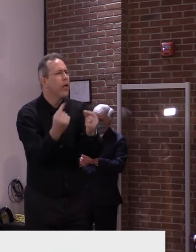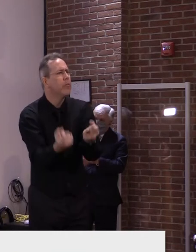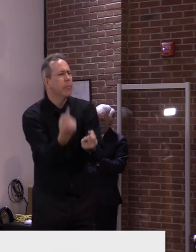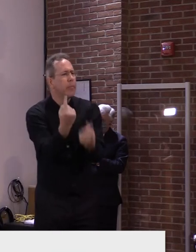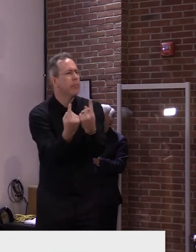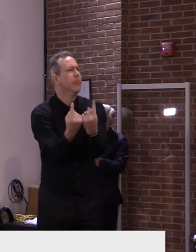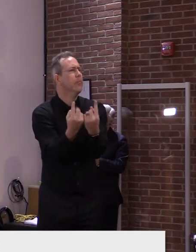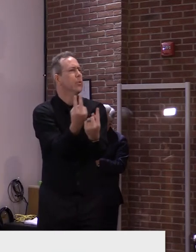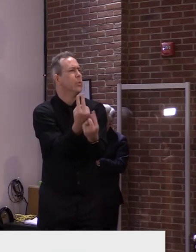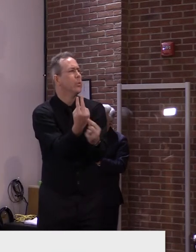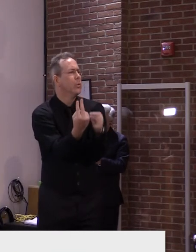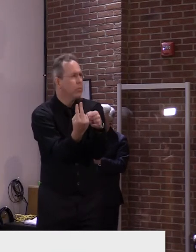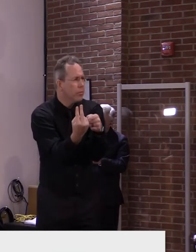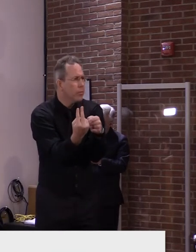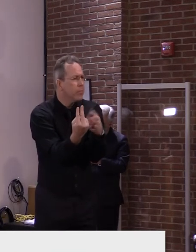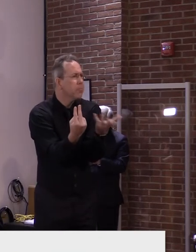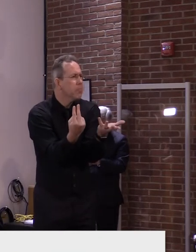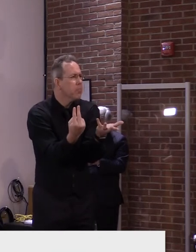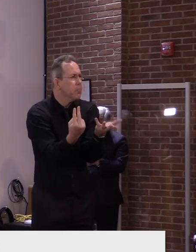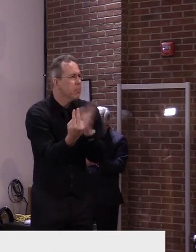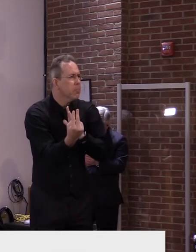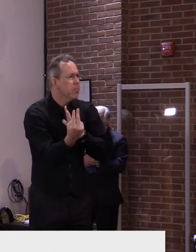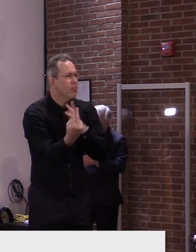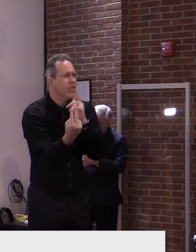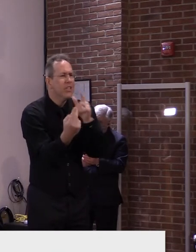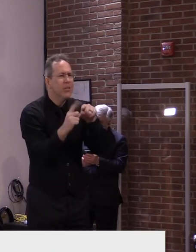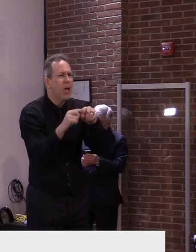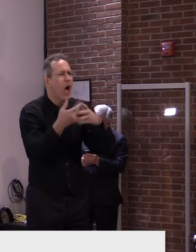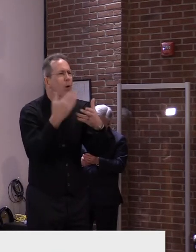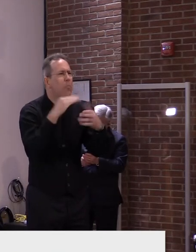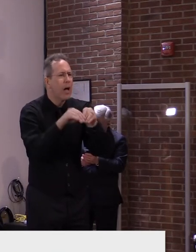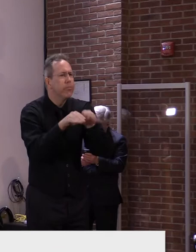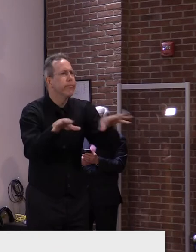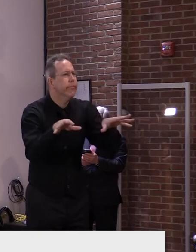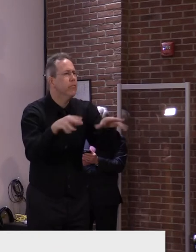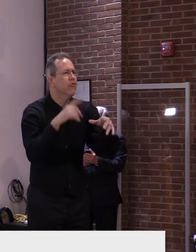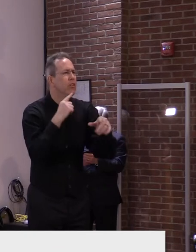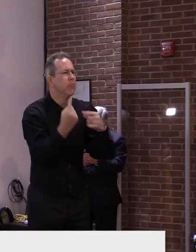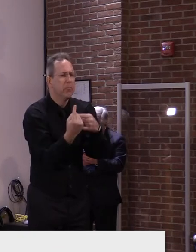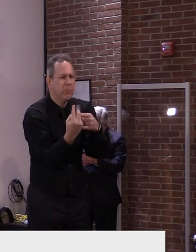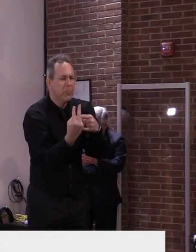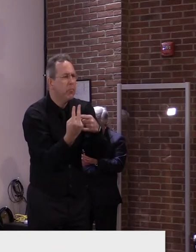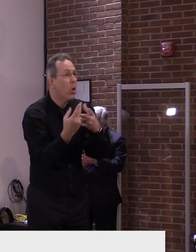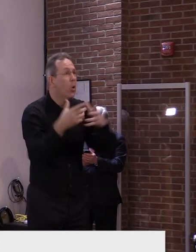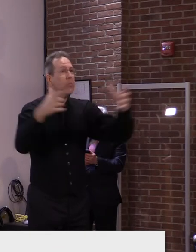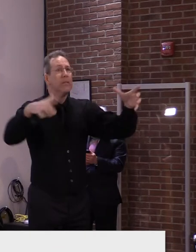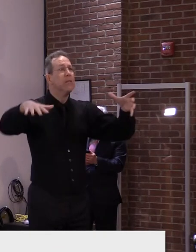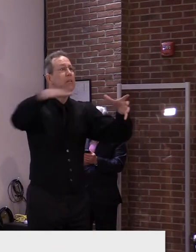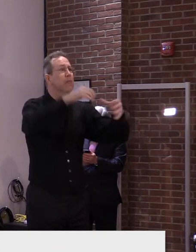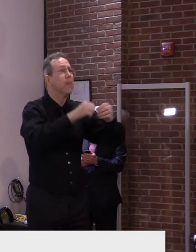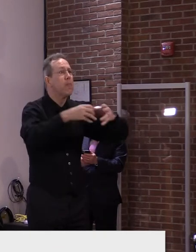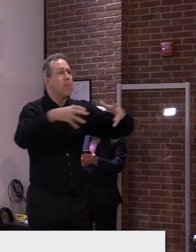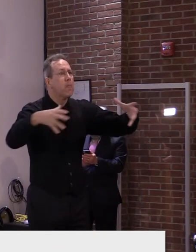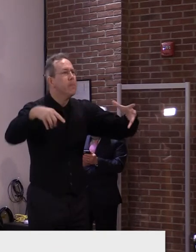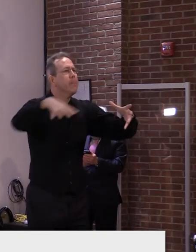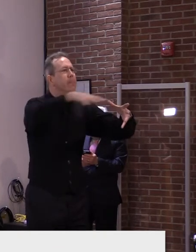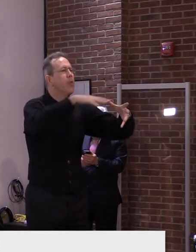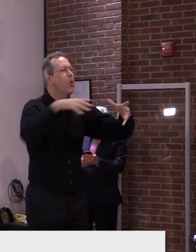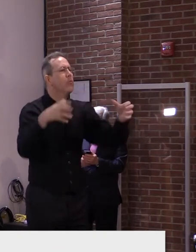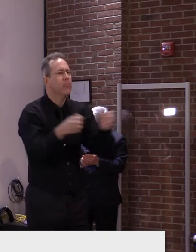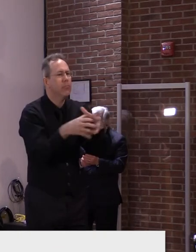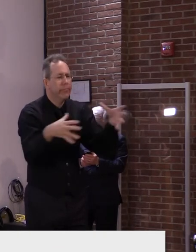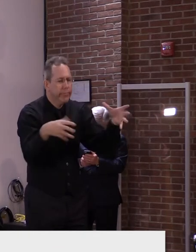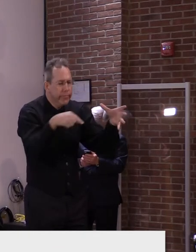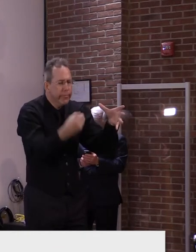there are a number of situations that are listed as worksite A or worksite B and don't have a number of cases assigned to them